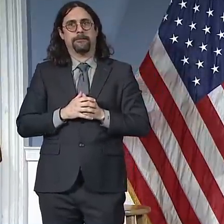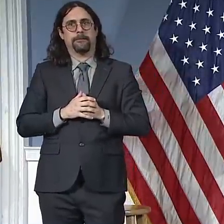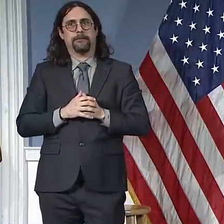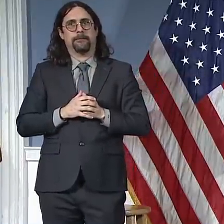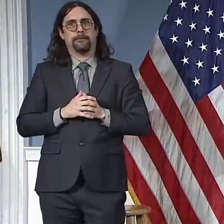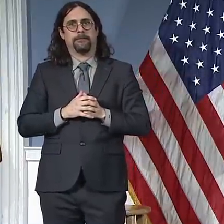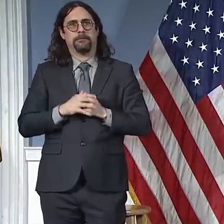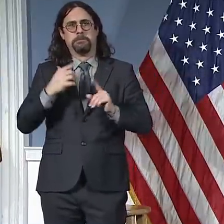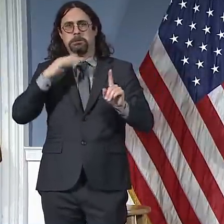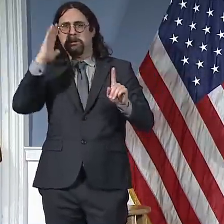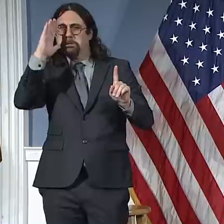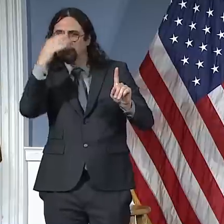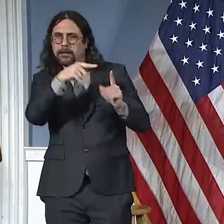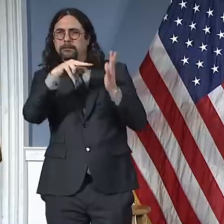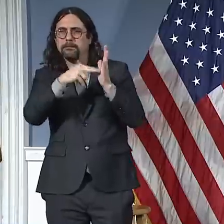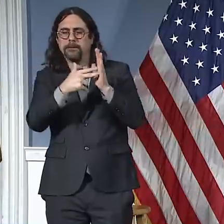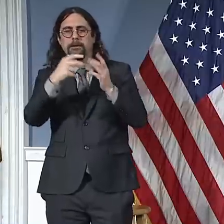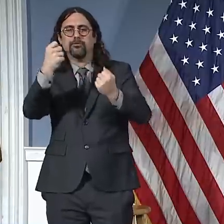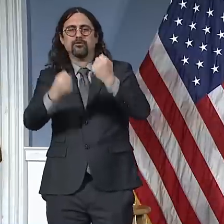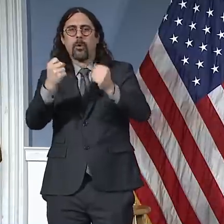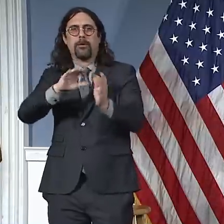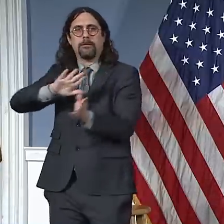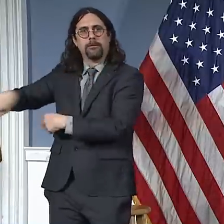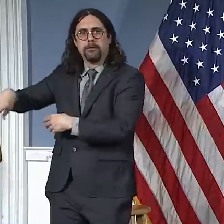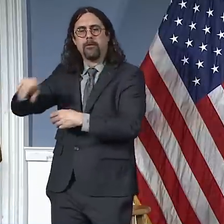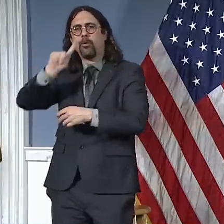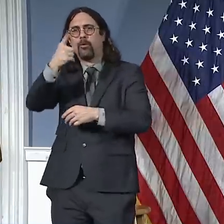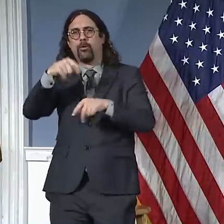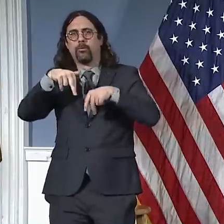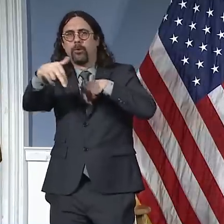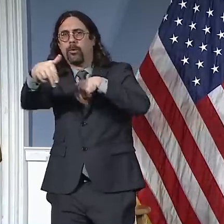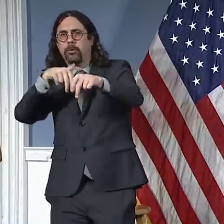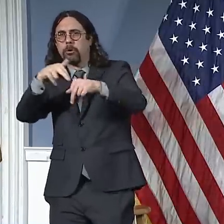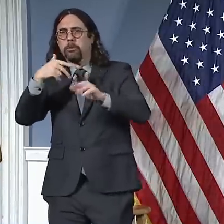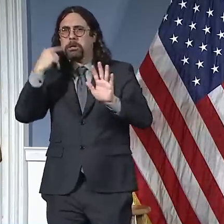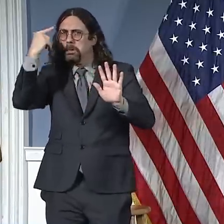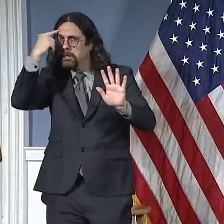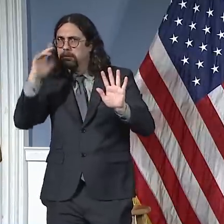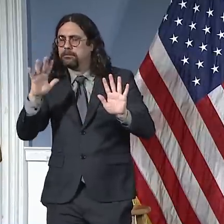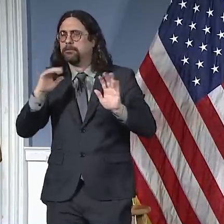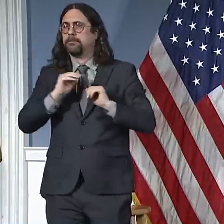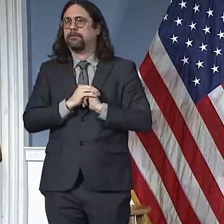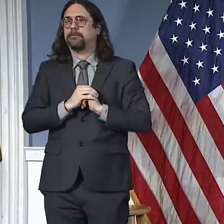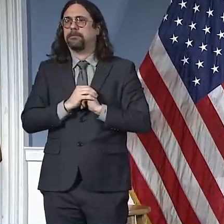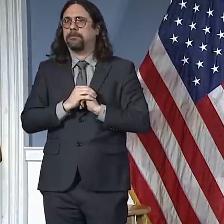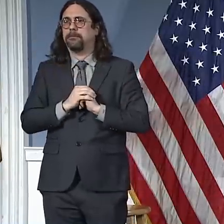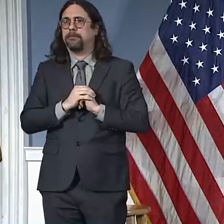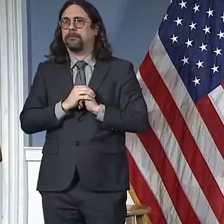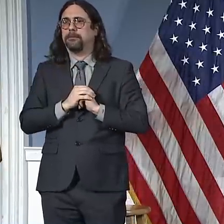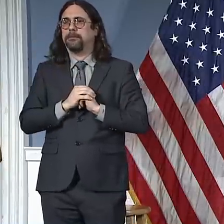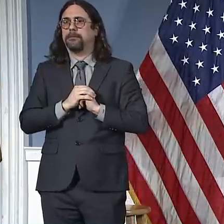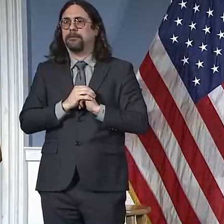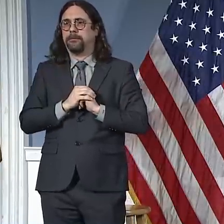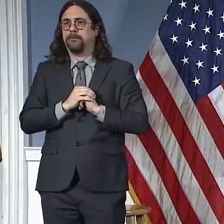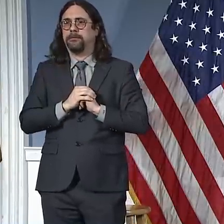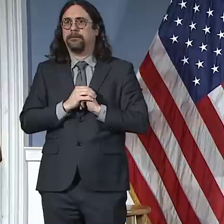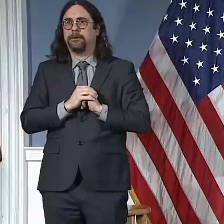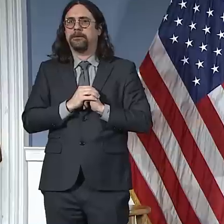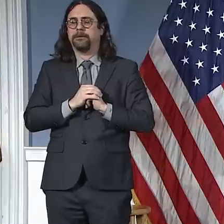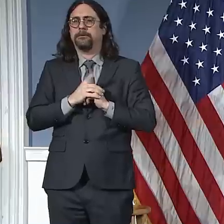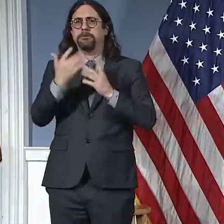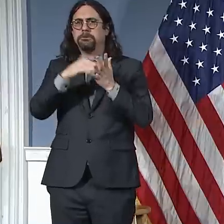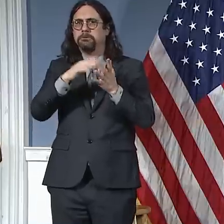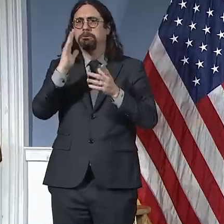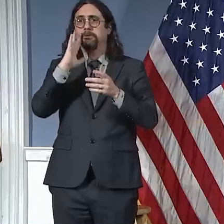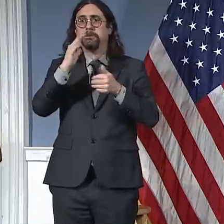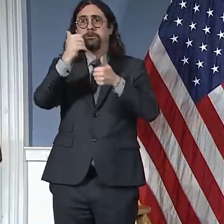per borough. So details will be announced, but the one thing for sure, every site can and will be enforced by